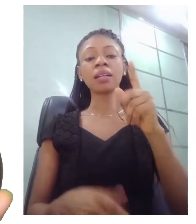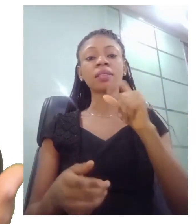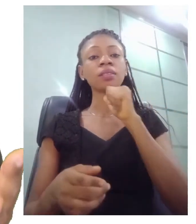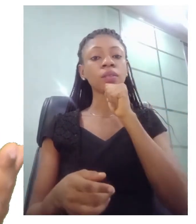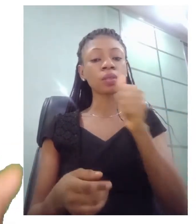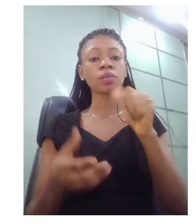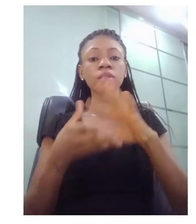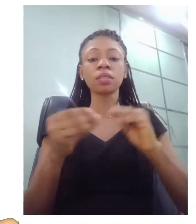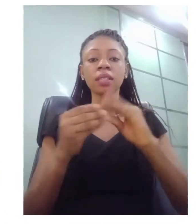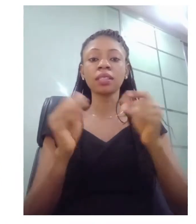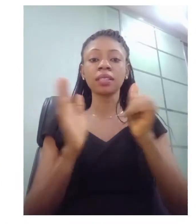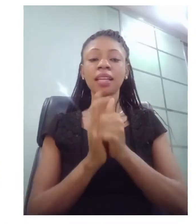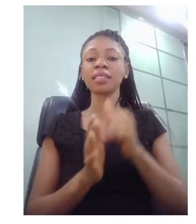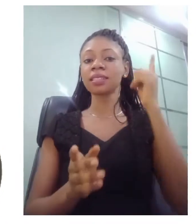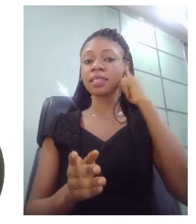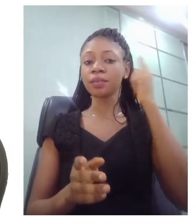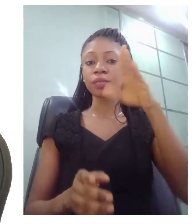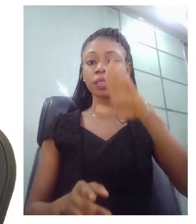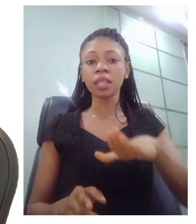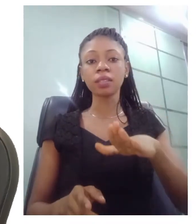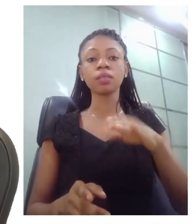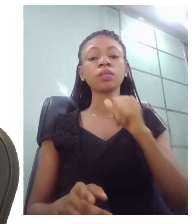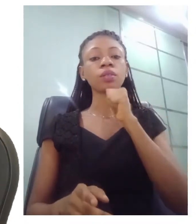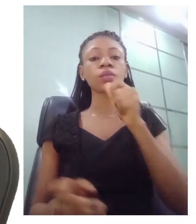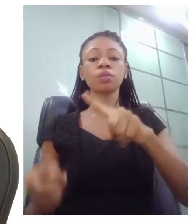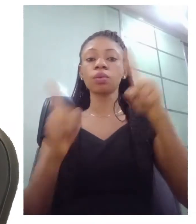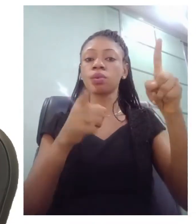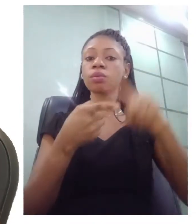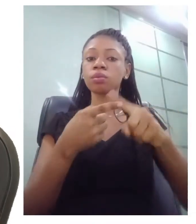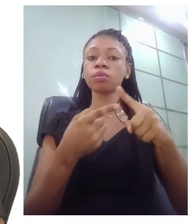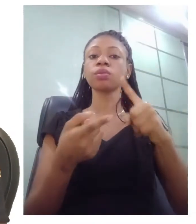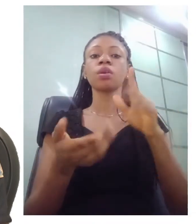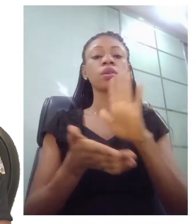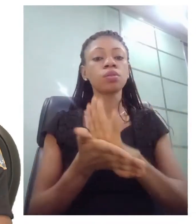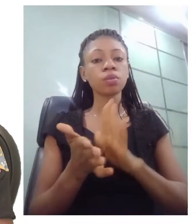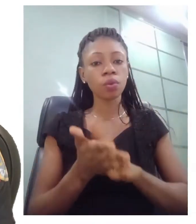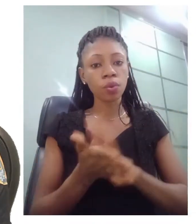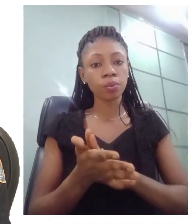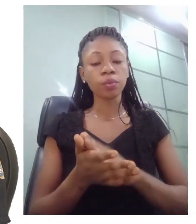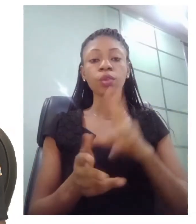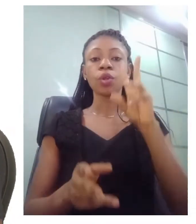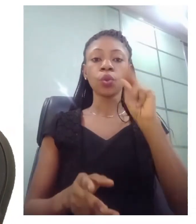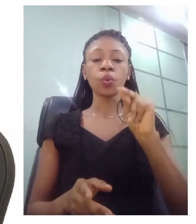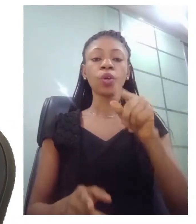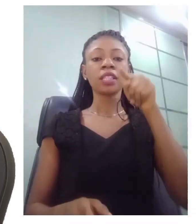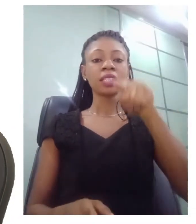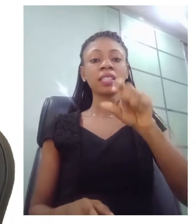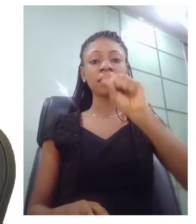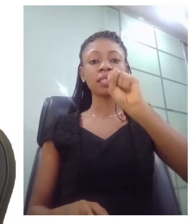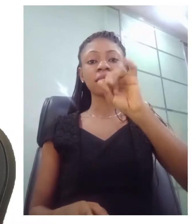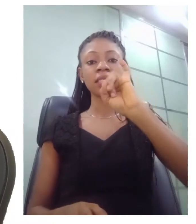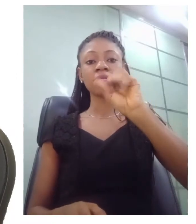something to learn from in that even at age 10, she was able to pick up.